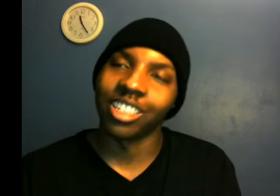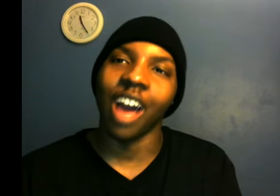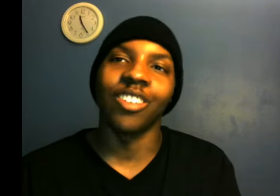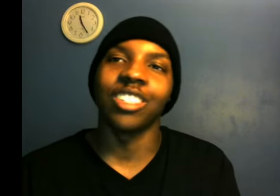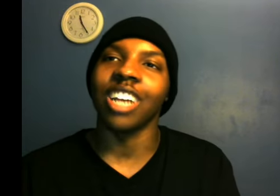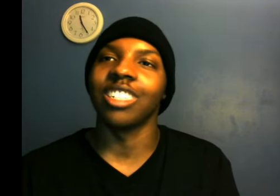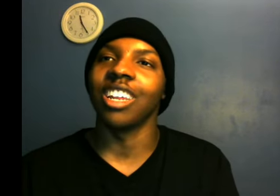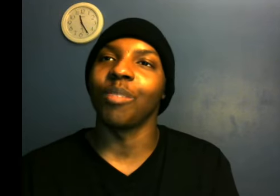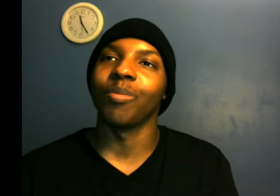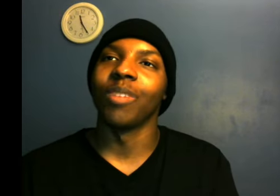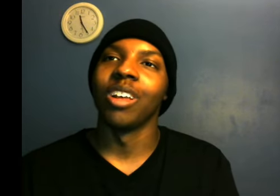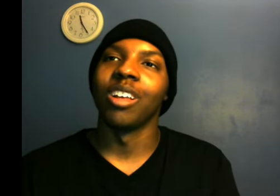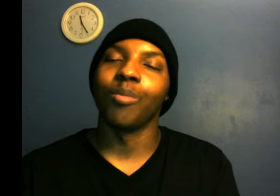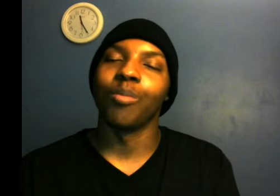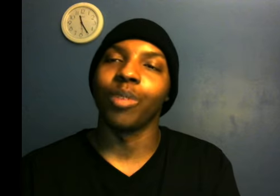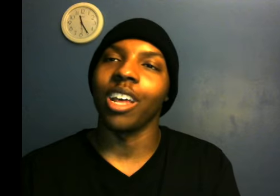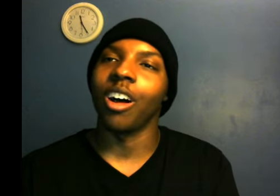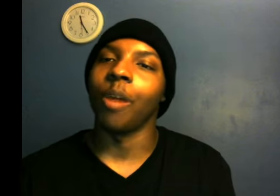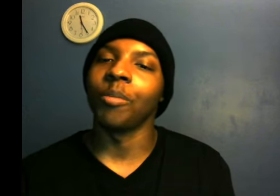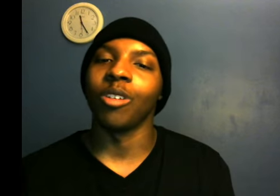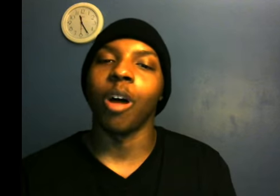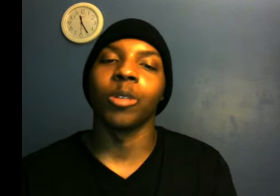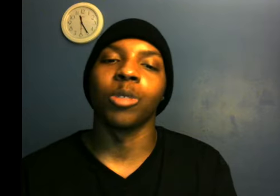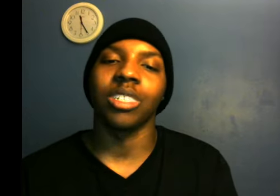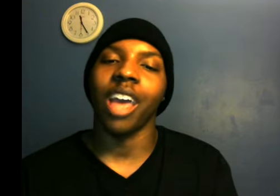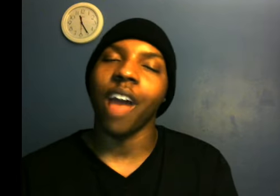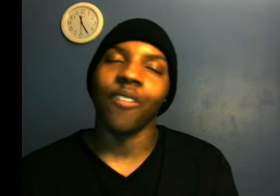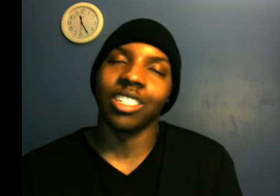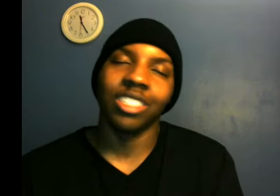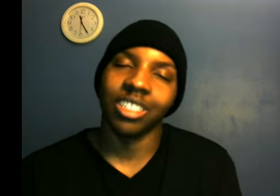Calvin Johnson did it. Almost missed half of the season.